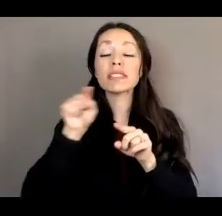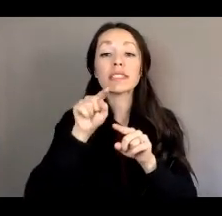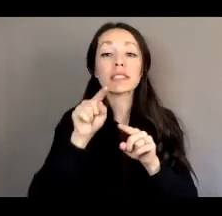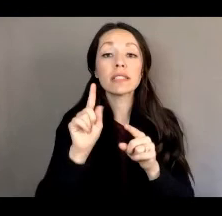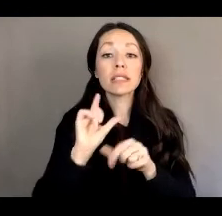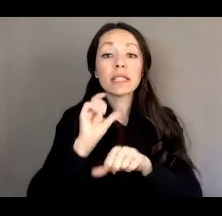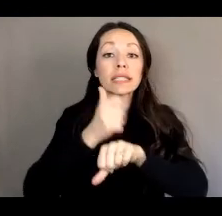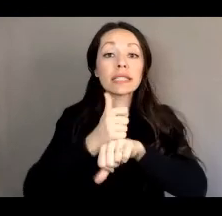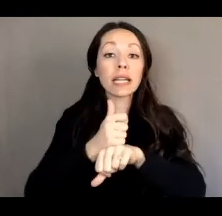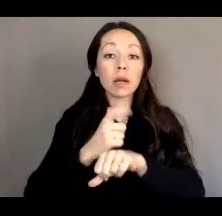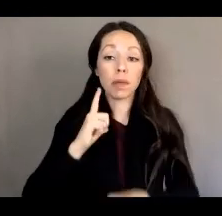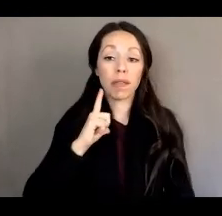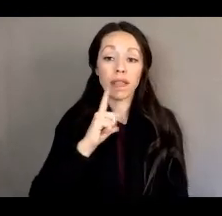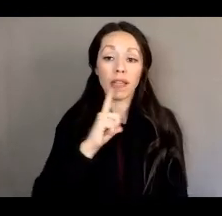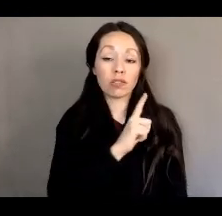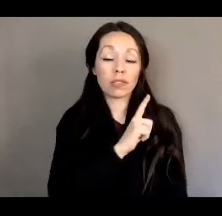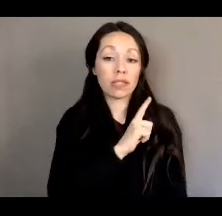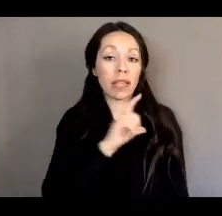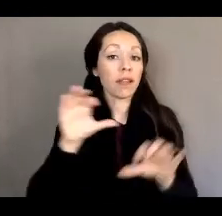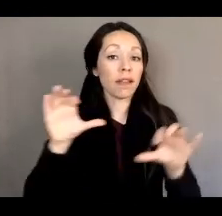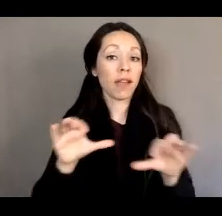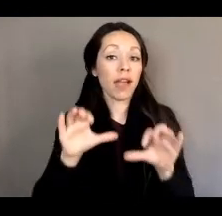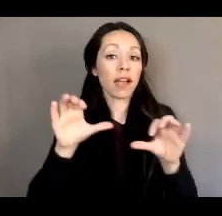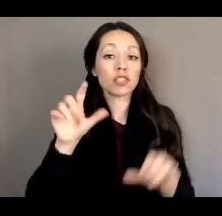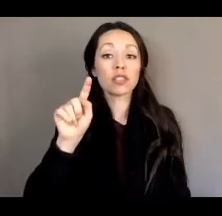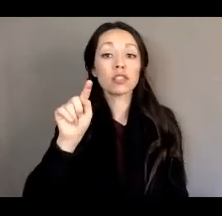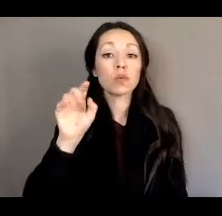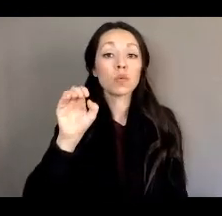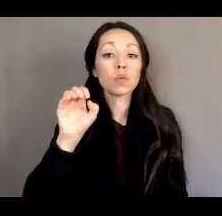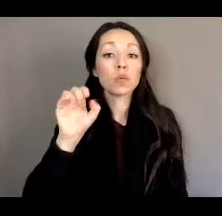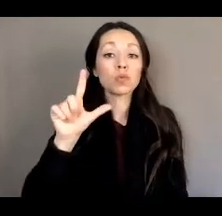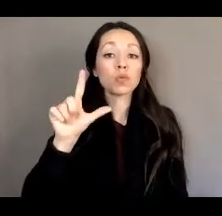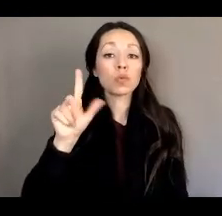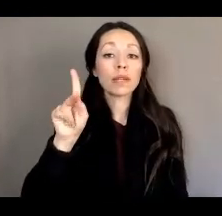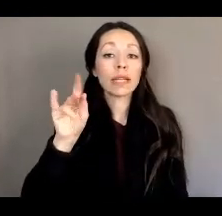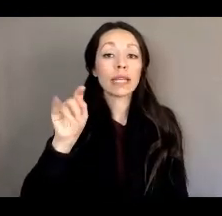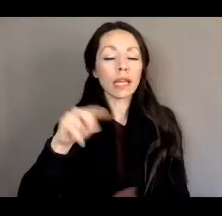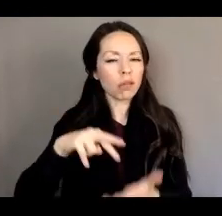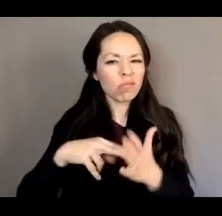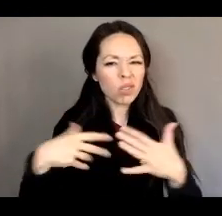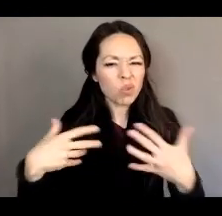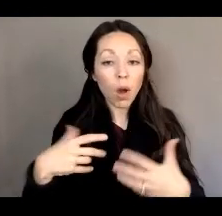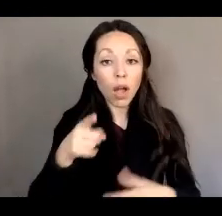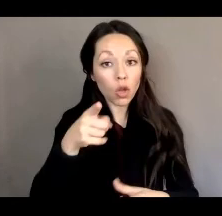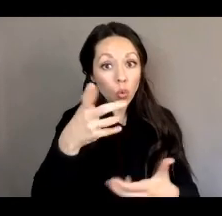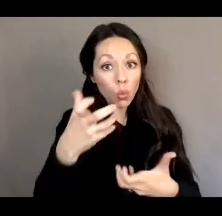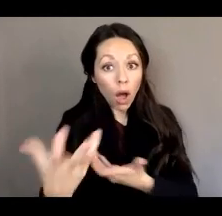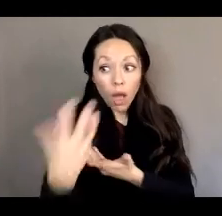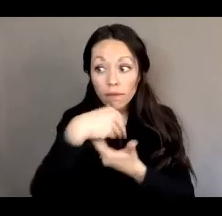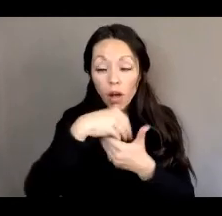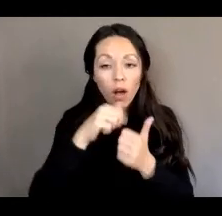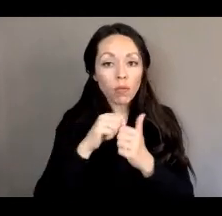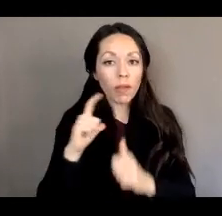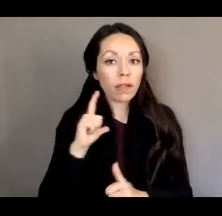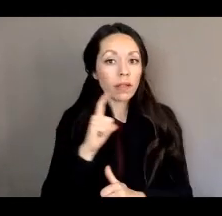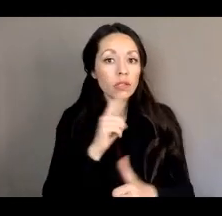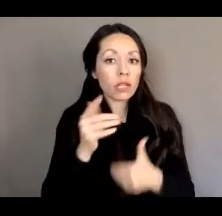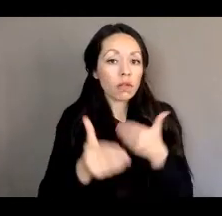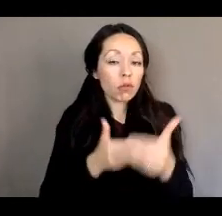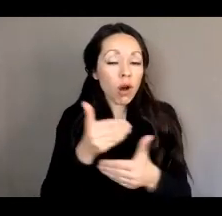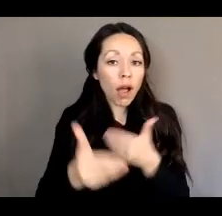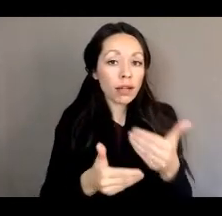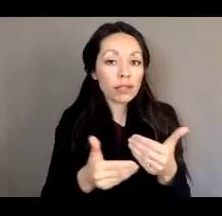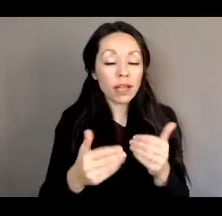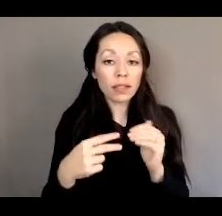legislative action toolkit. So if you want to get more involved in the legislative process, check